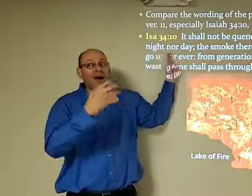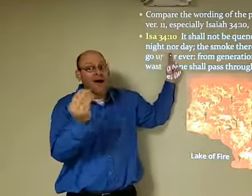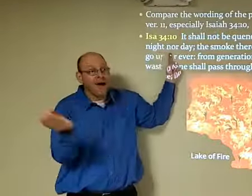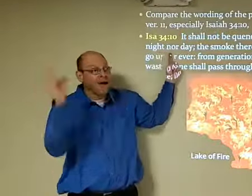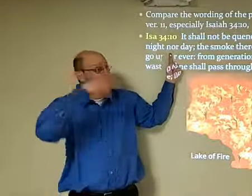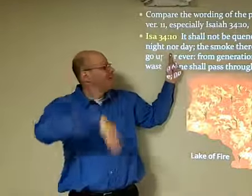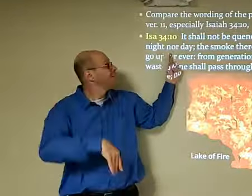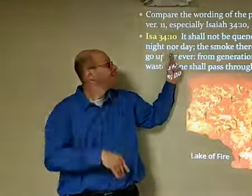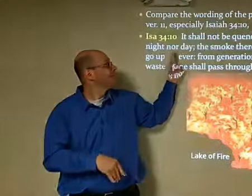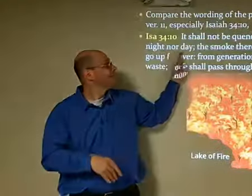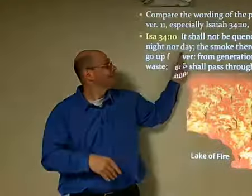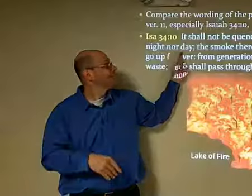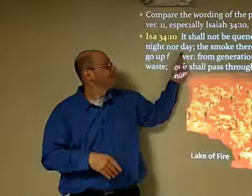All day, all night.